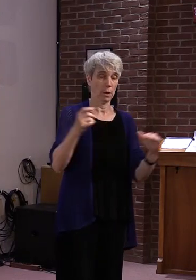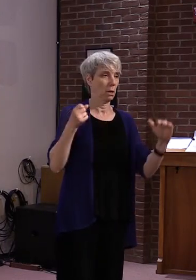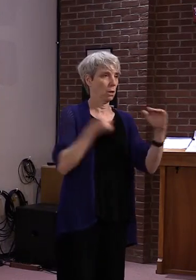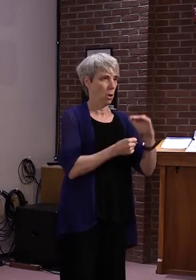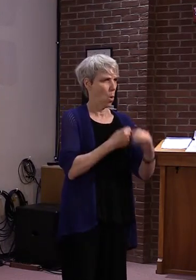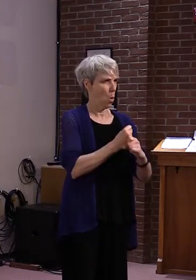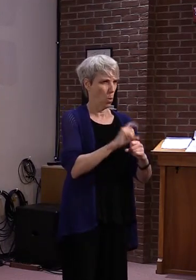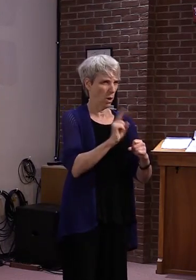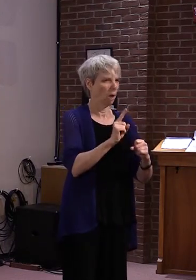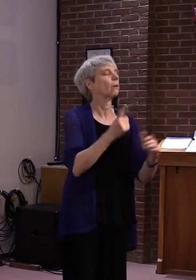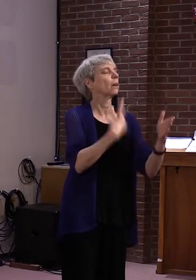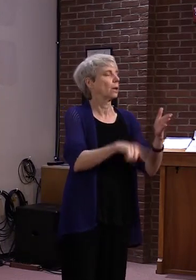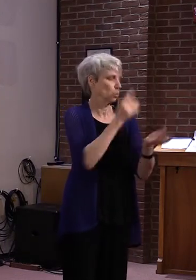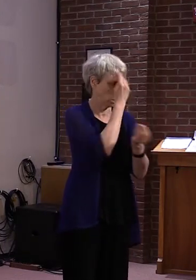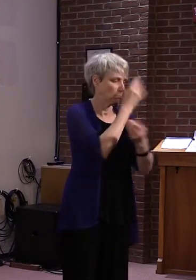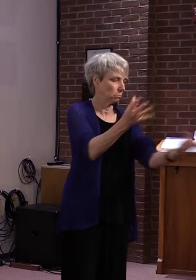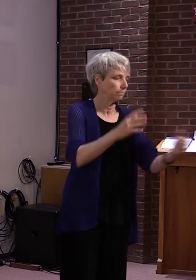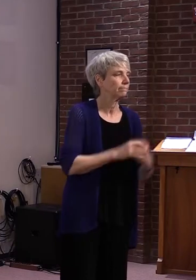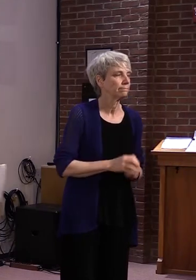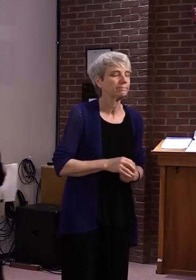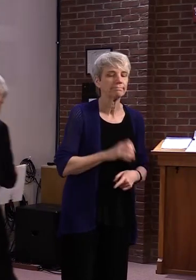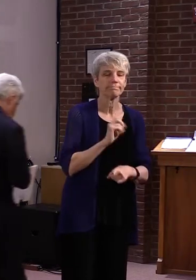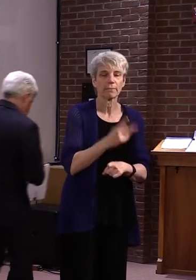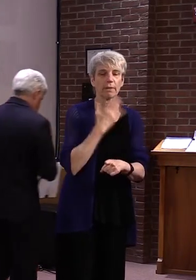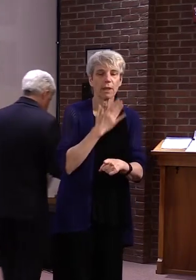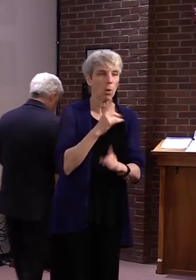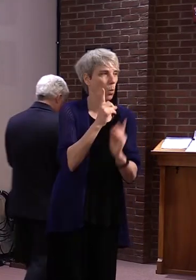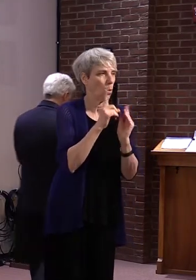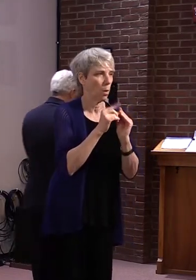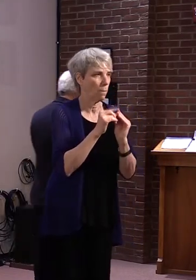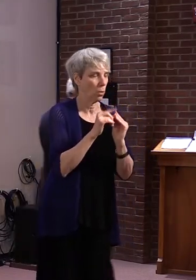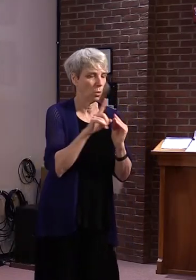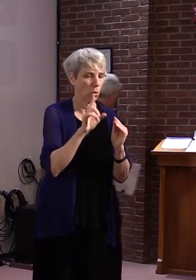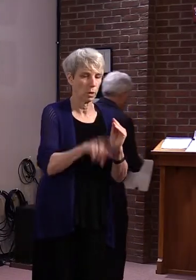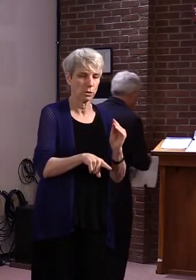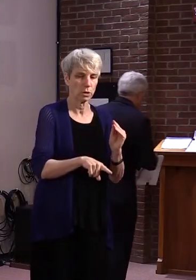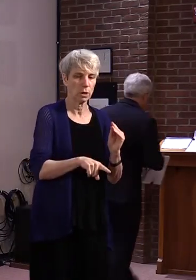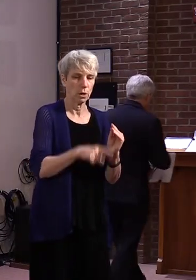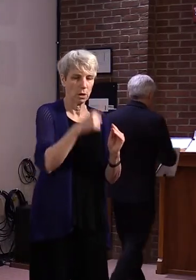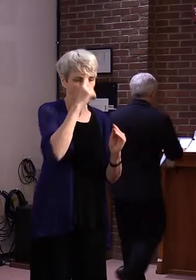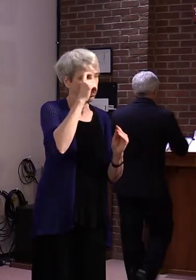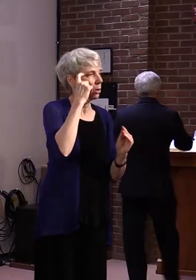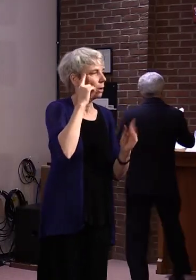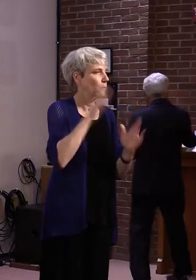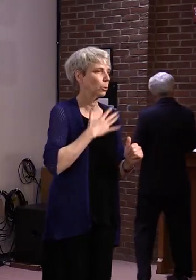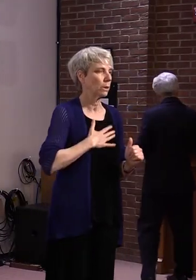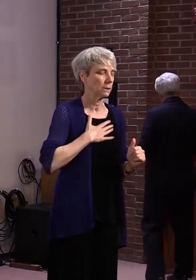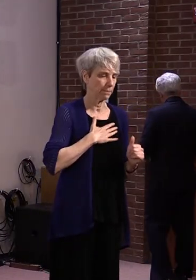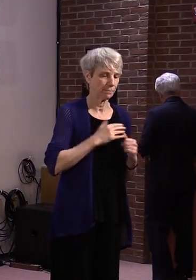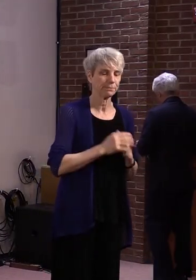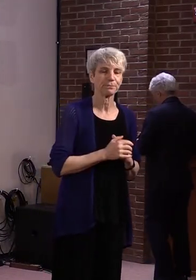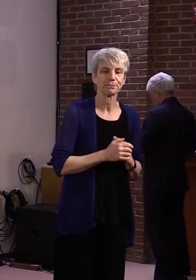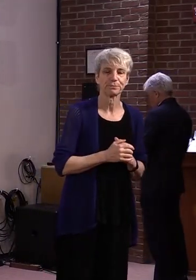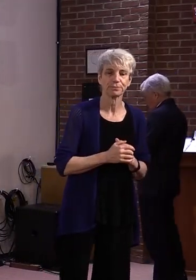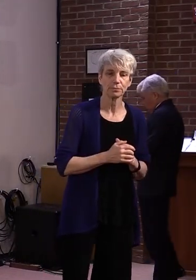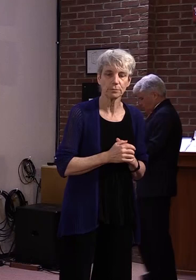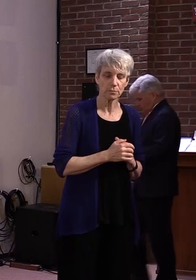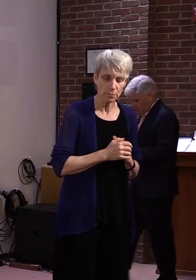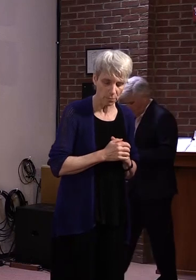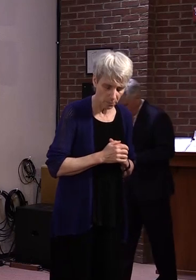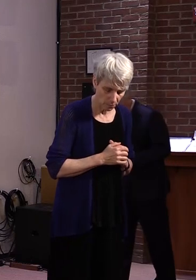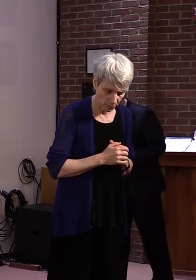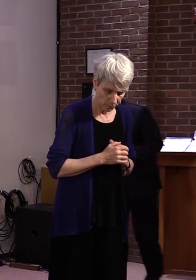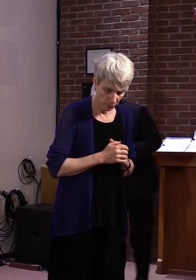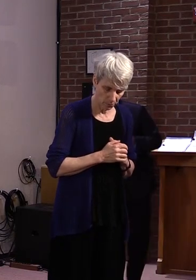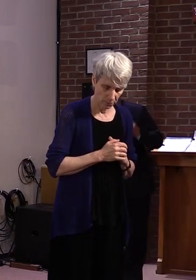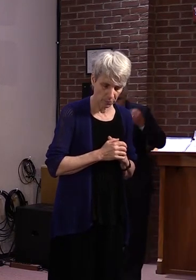Okay, thank you. And another one for the governor, if I can. You mentioned